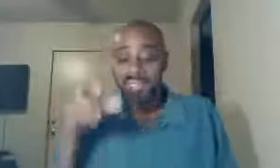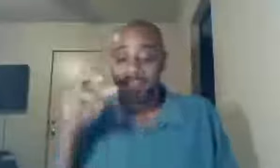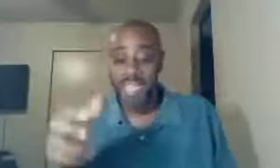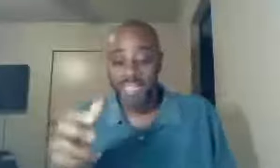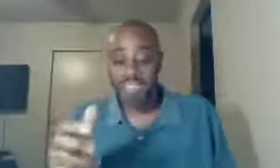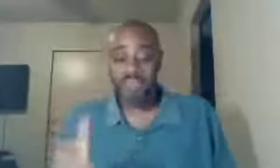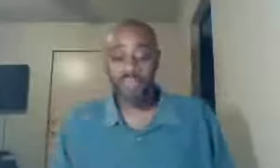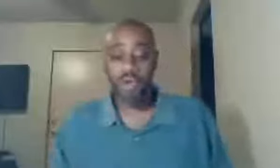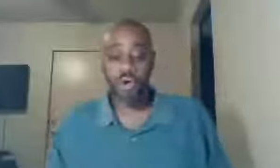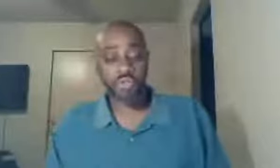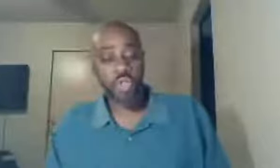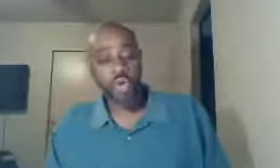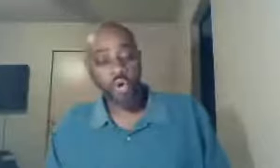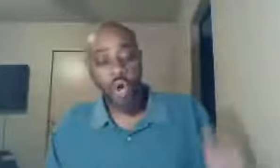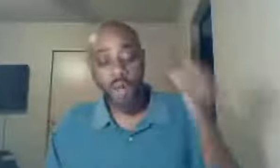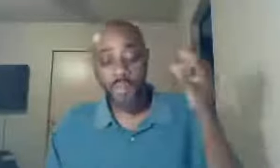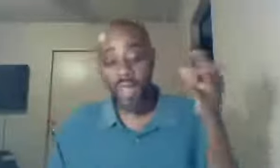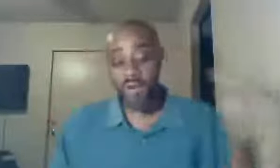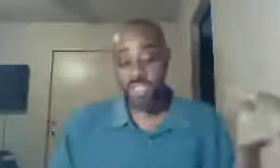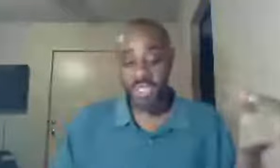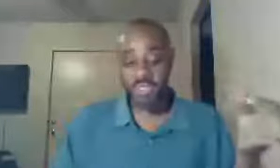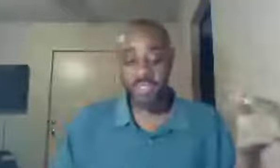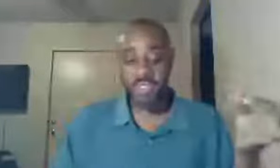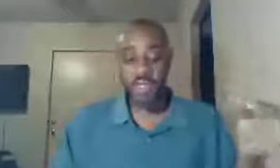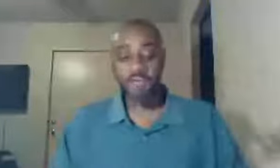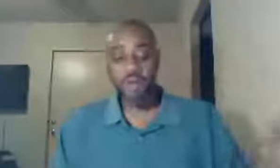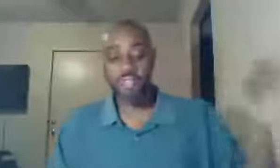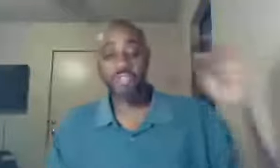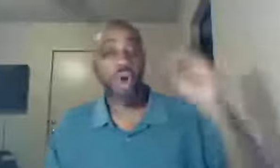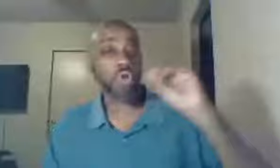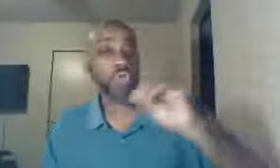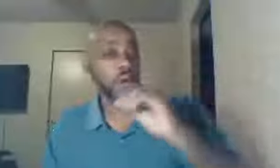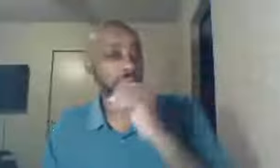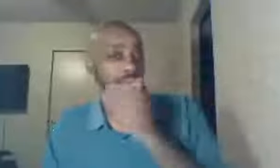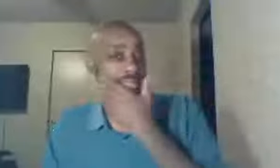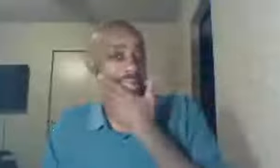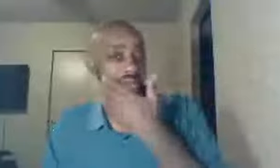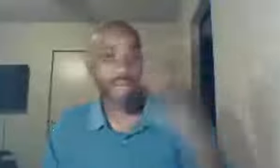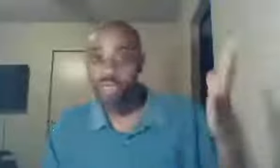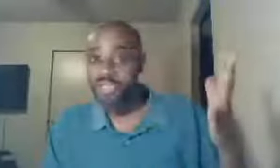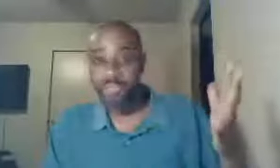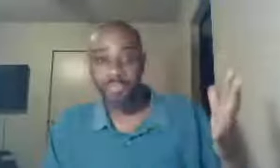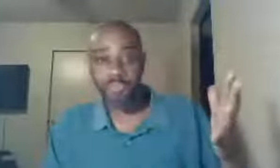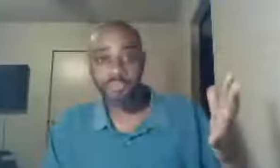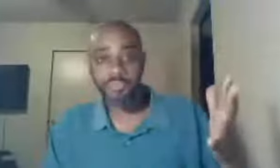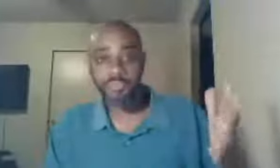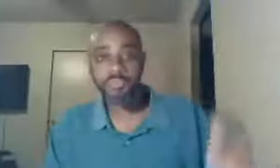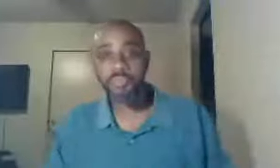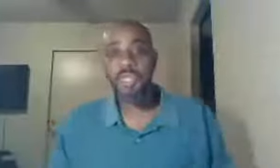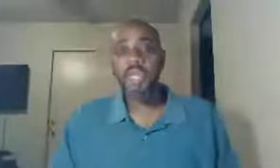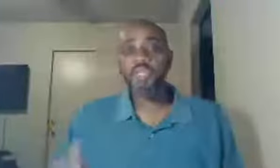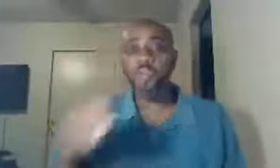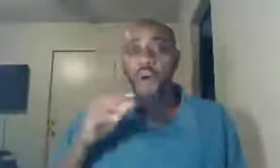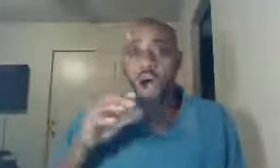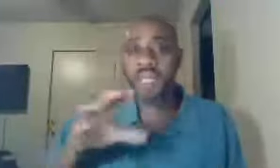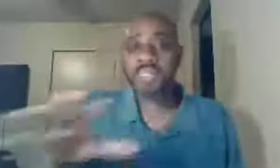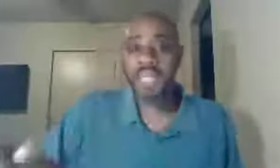indicative, of those, who are perishing, versus those, who are being saved, real simple, so Paul has said,